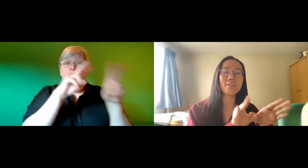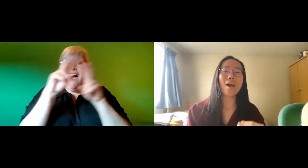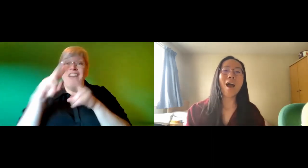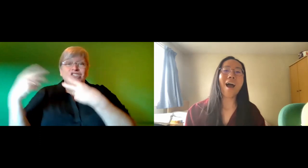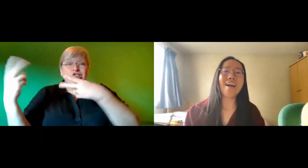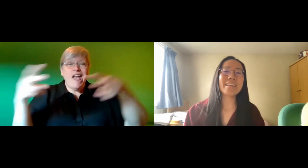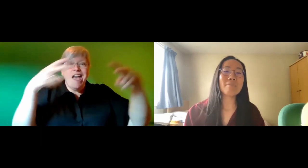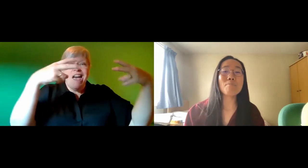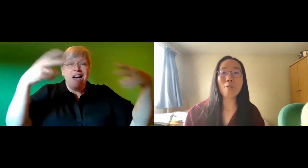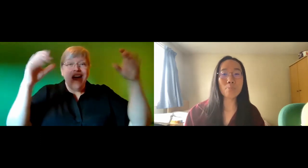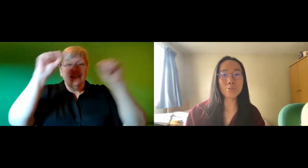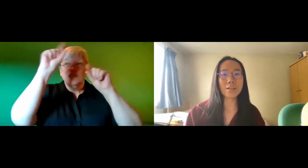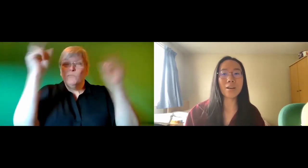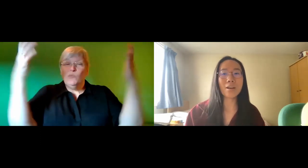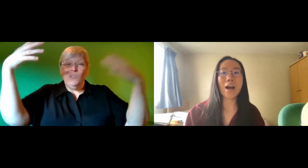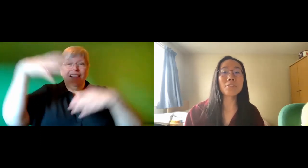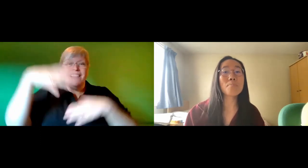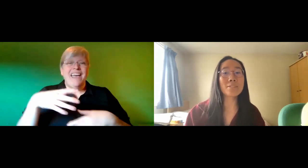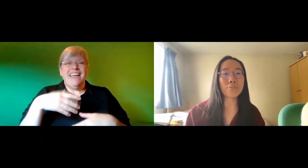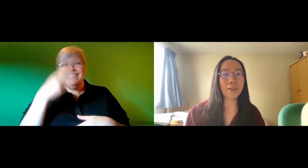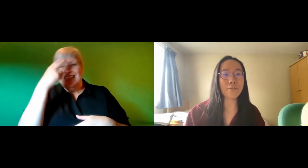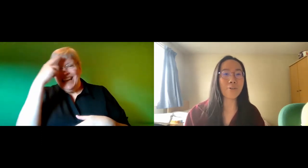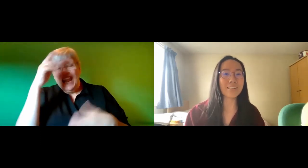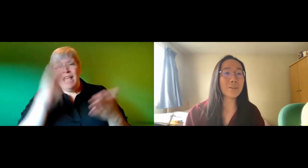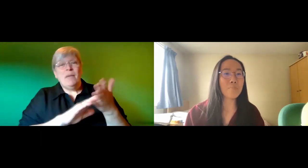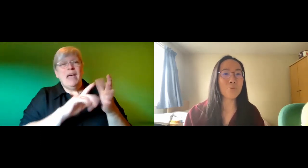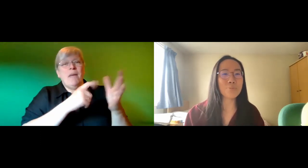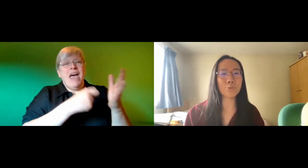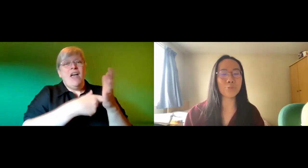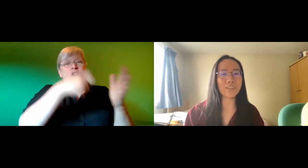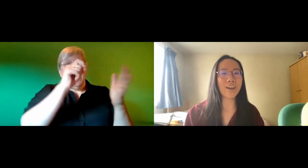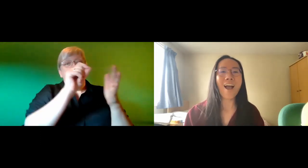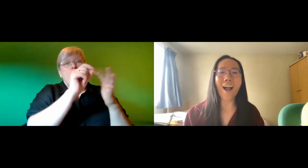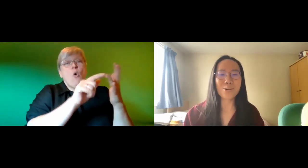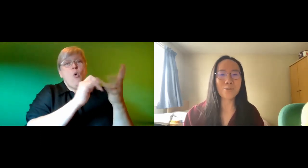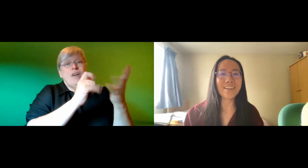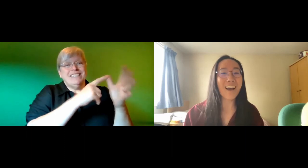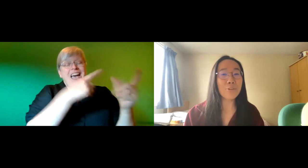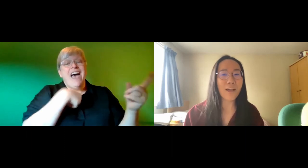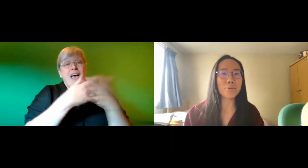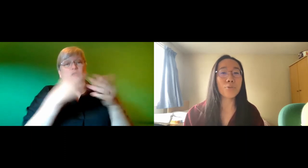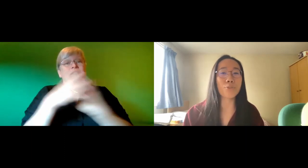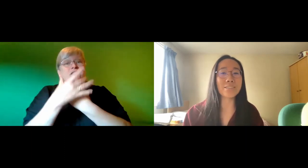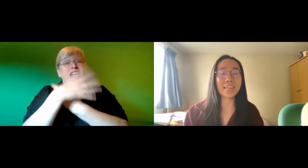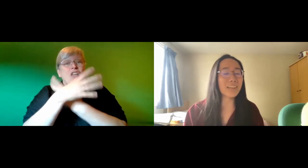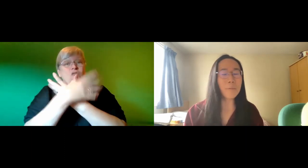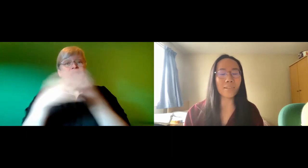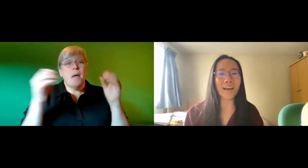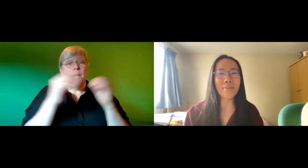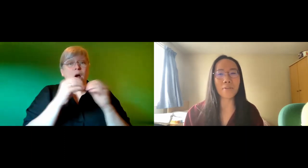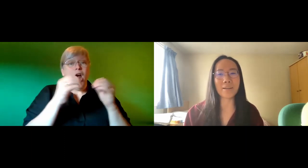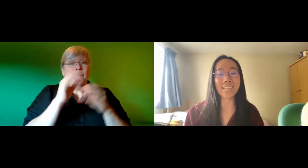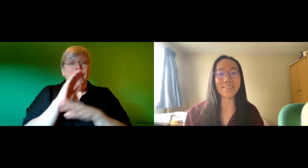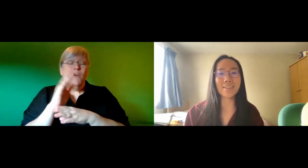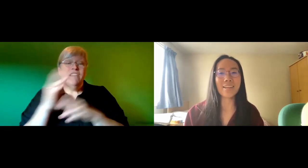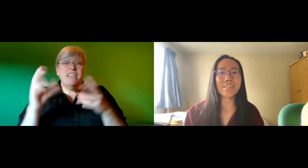the moonlight I name it mariposa after the butterfly fairy in a barbie movie I create other animal friends that come